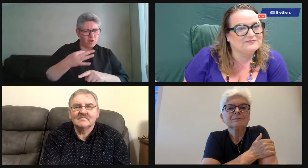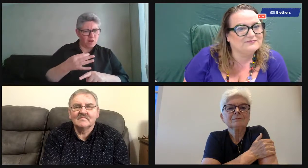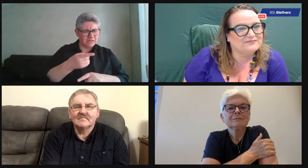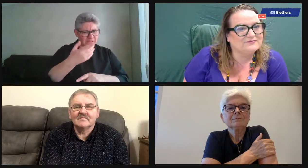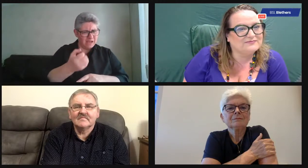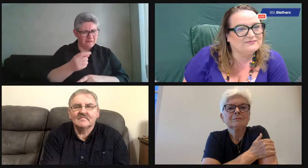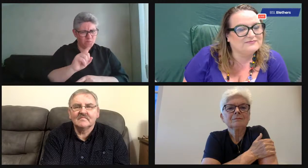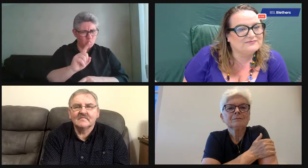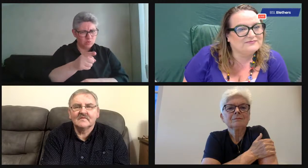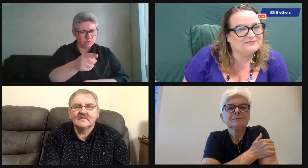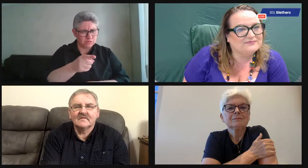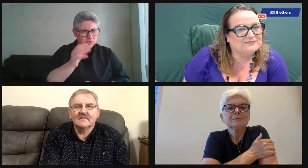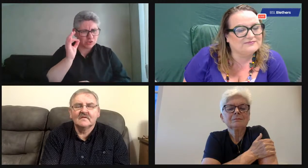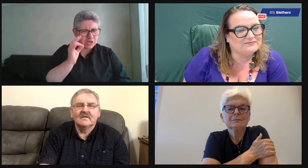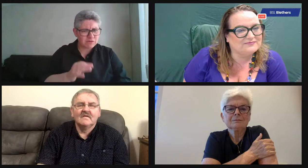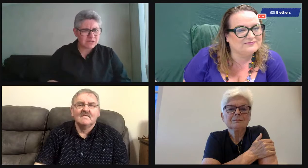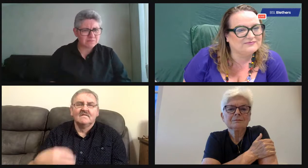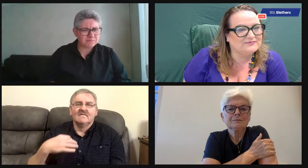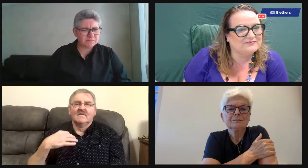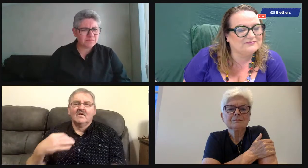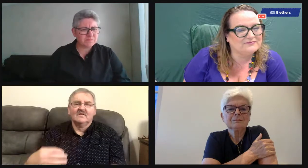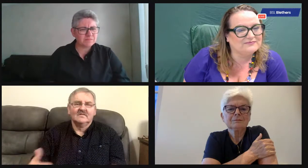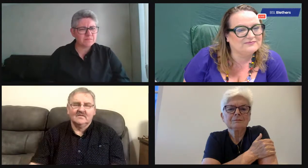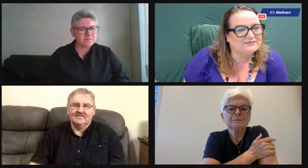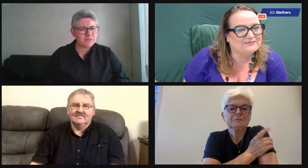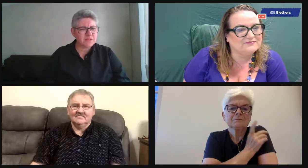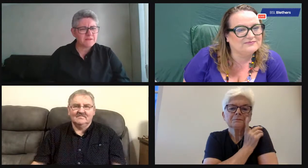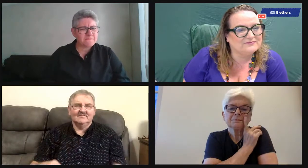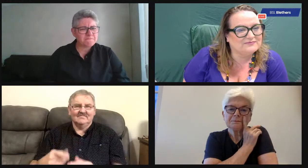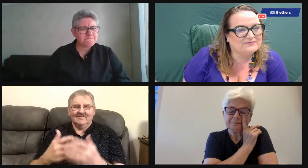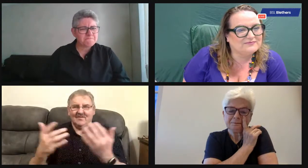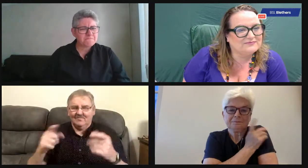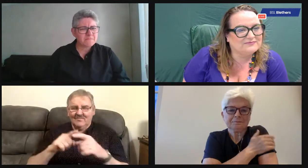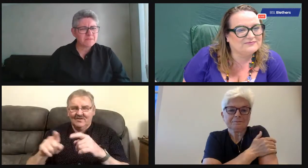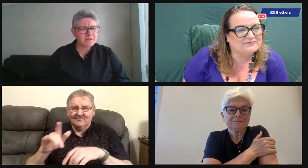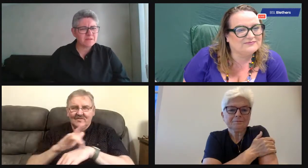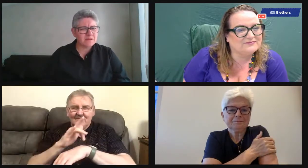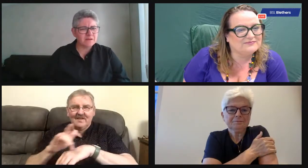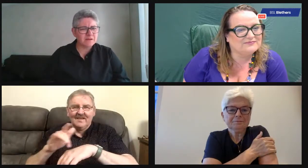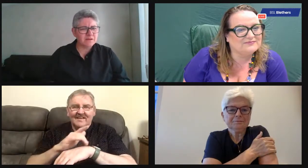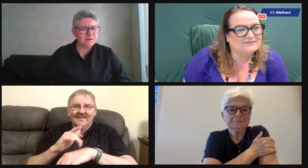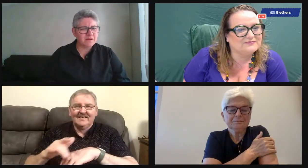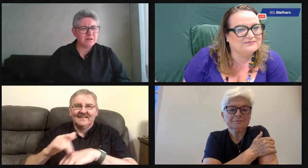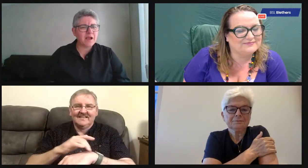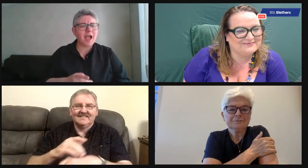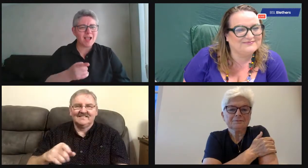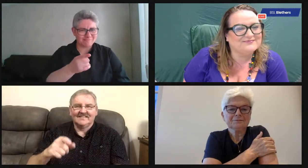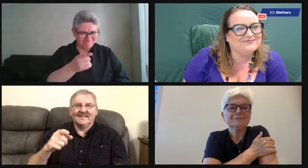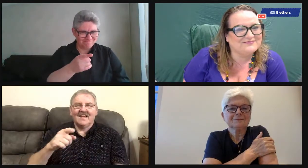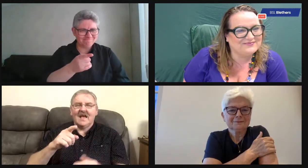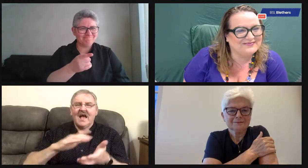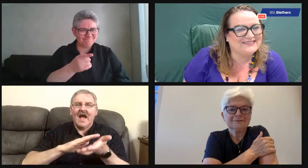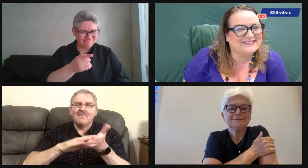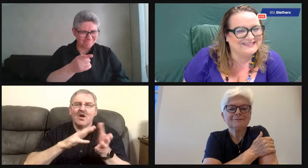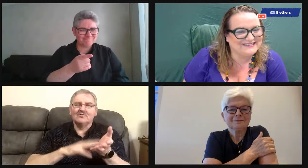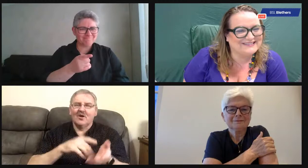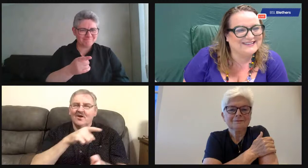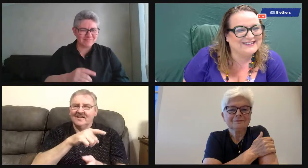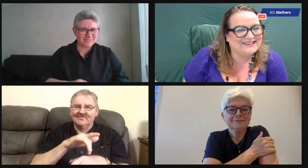you know, you got involved in the committee at Aberdeen, but had you volunteered much before that? Mostly I